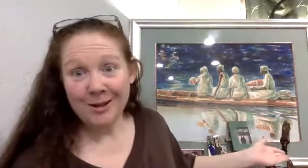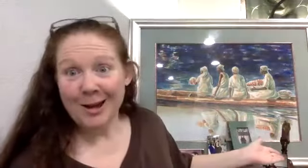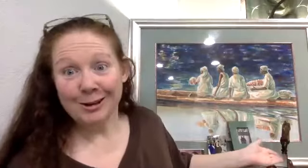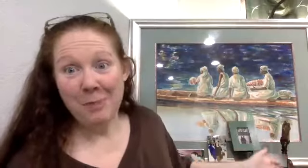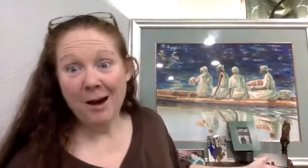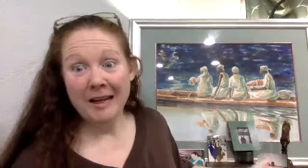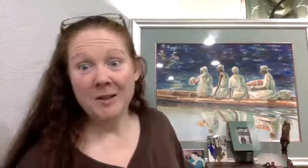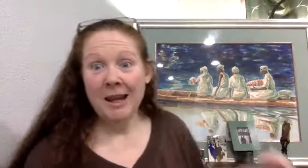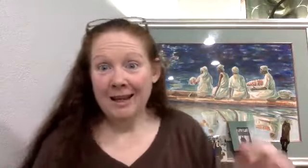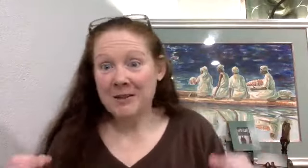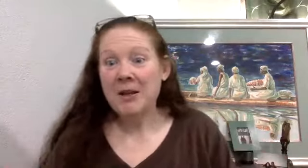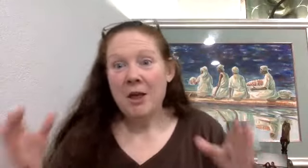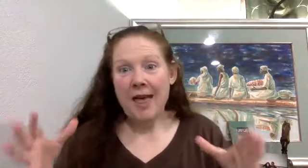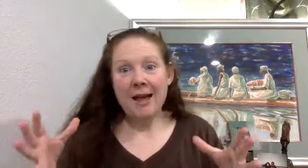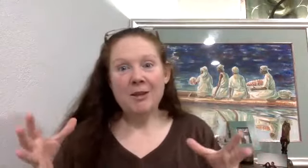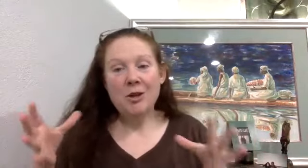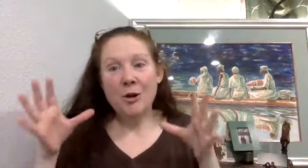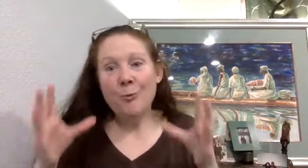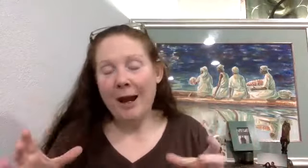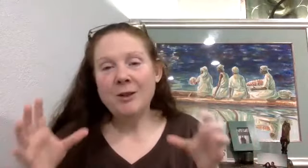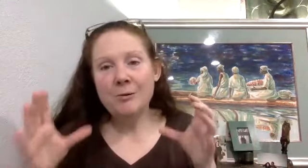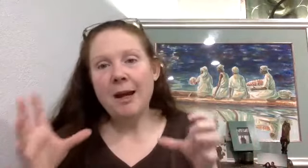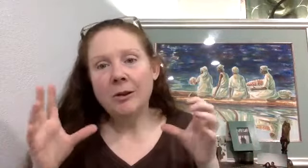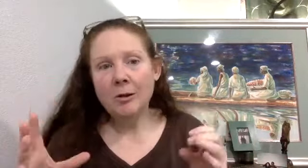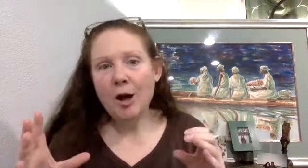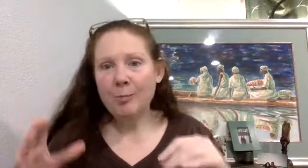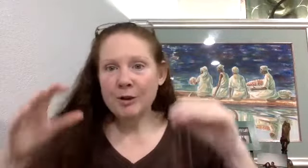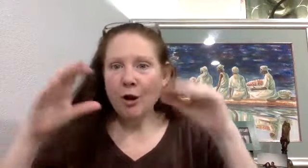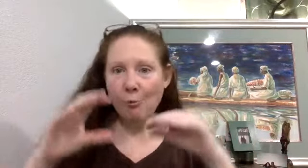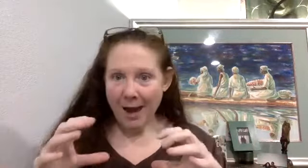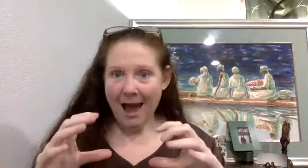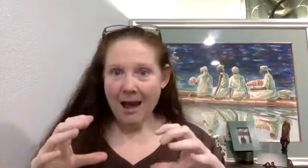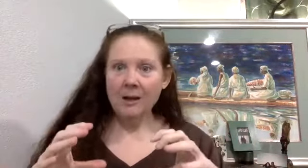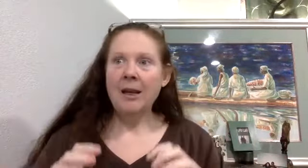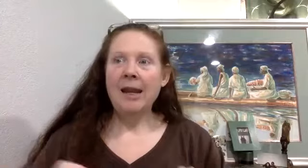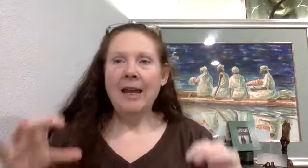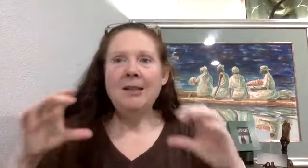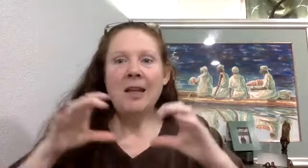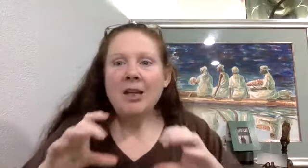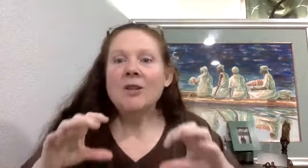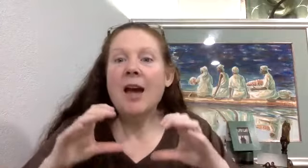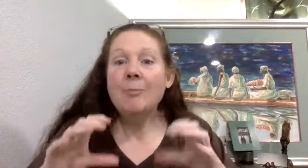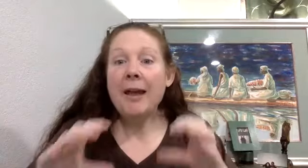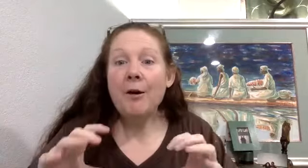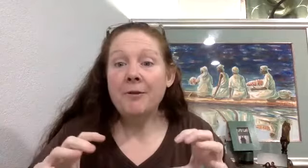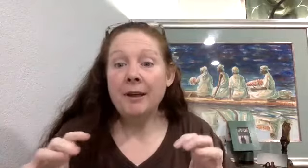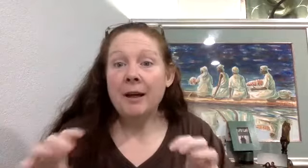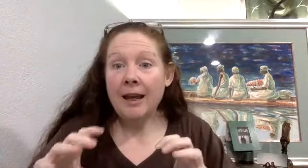subtle about it, is that, you know, the way to unite the globe is to go back and teach us how to be healthy, again,